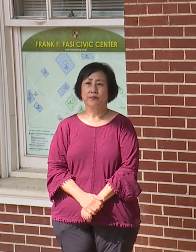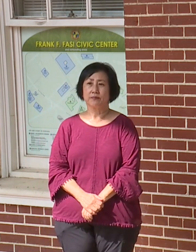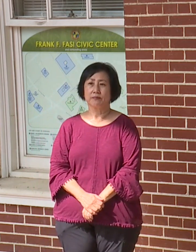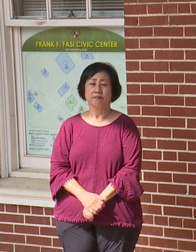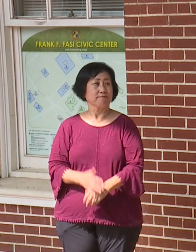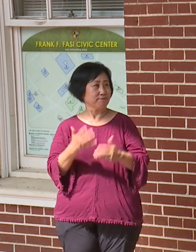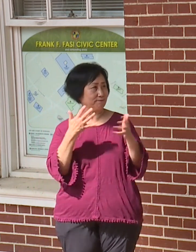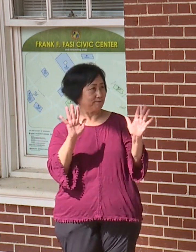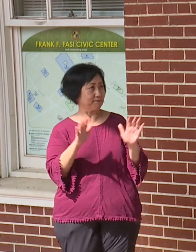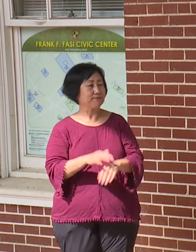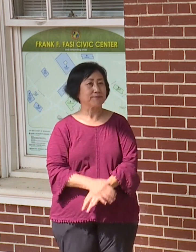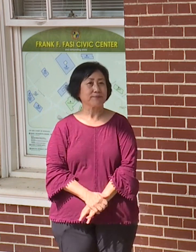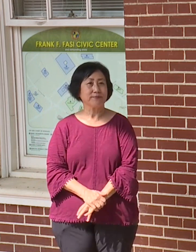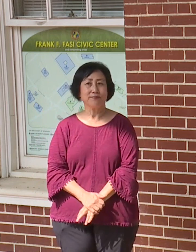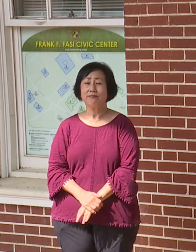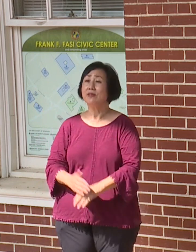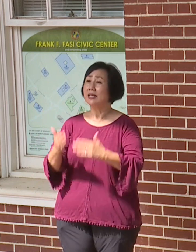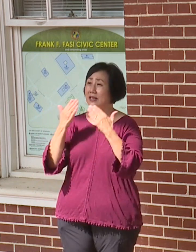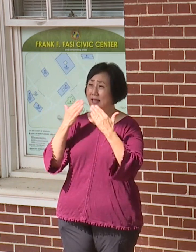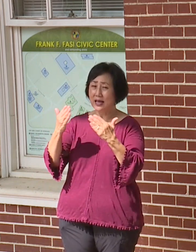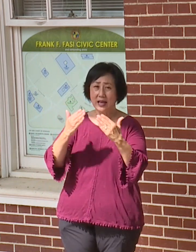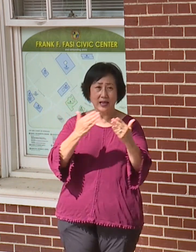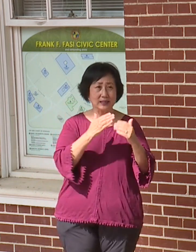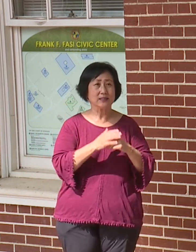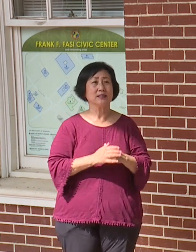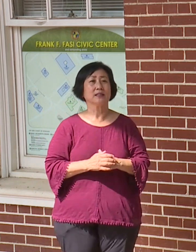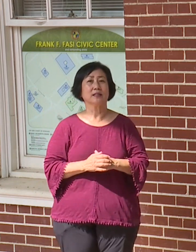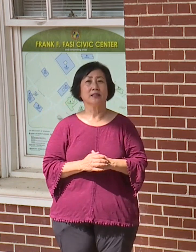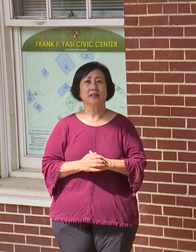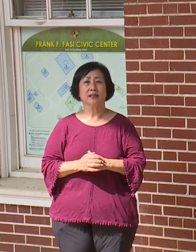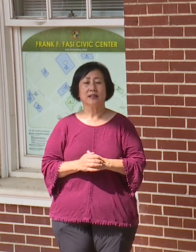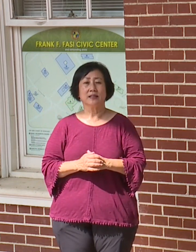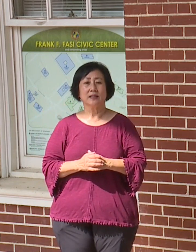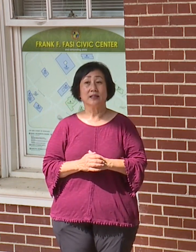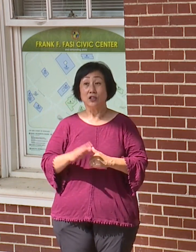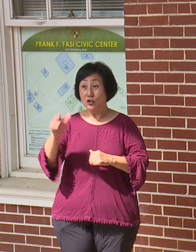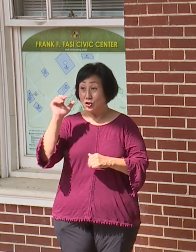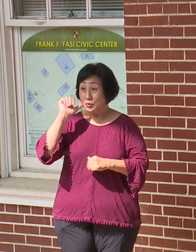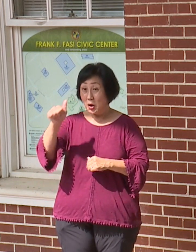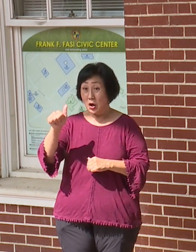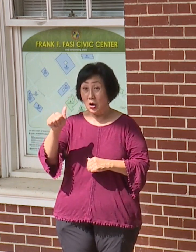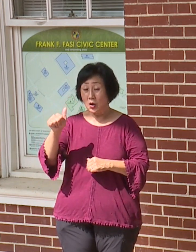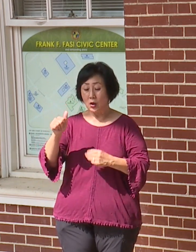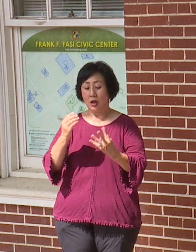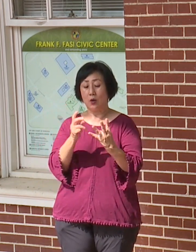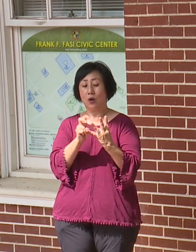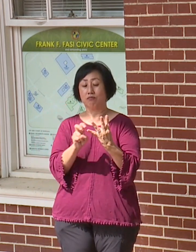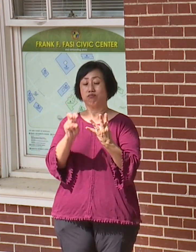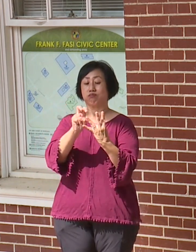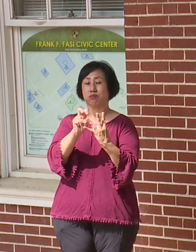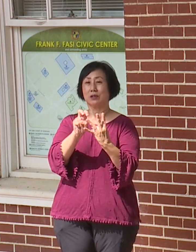That's it, man. Okay. Well, I want to thank everyone. And again, you know, tomorrow we'll be in Tier 2.